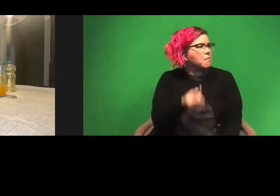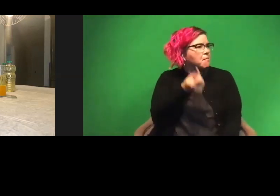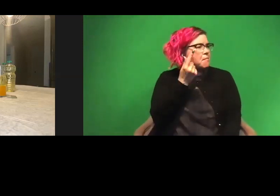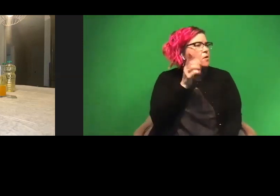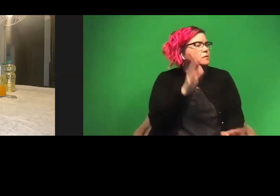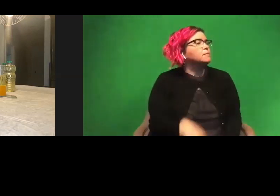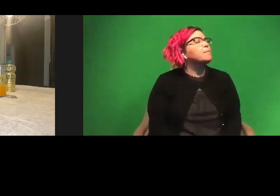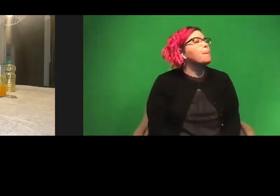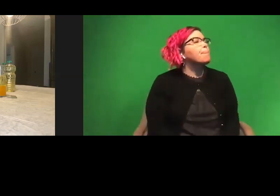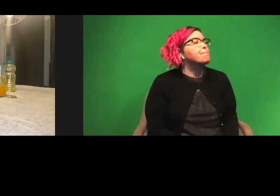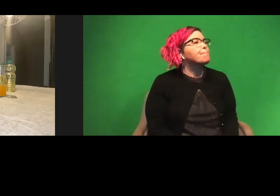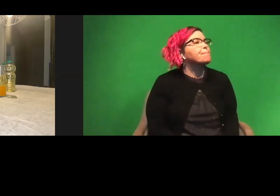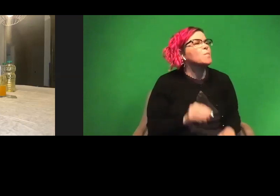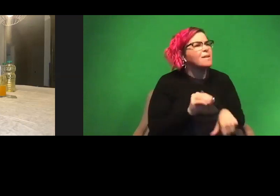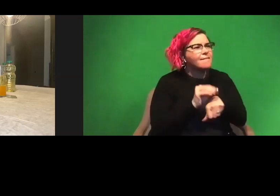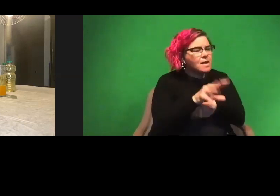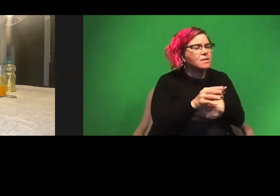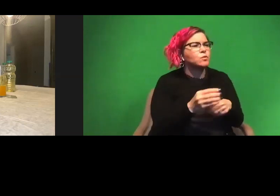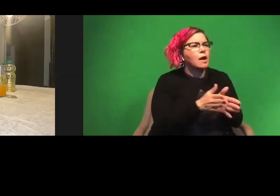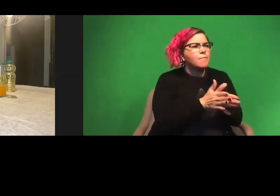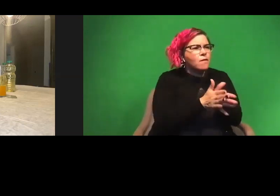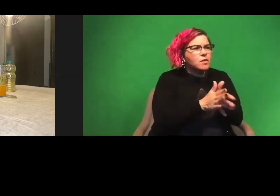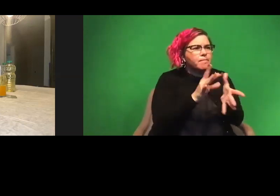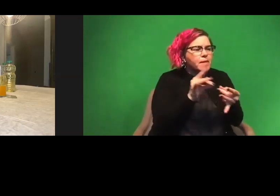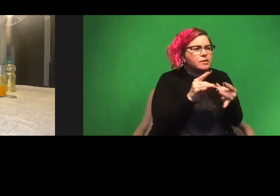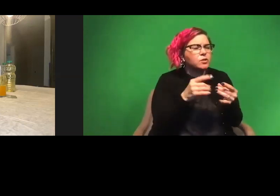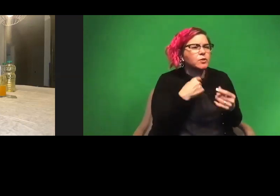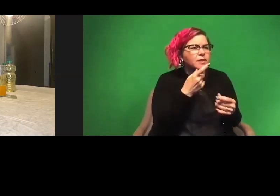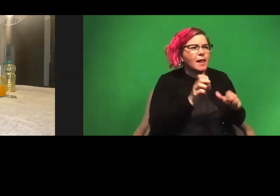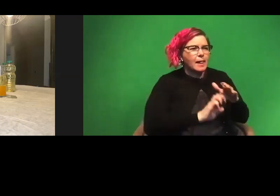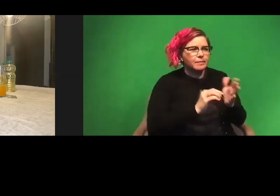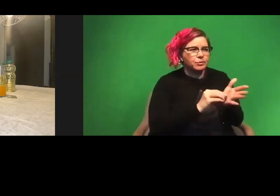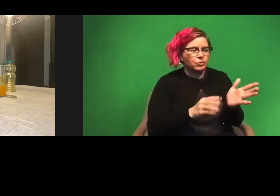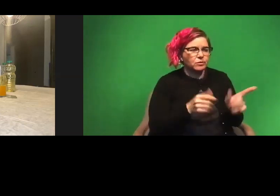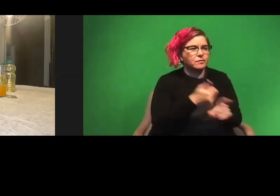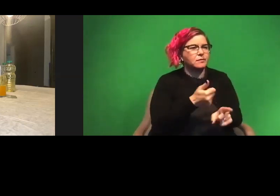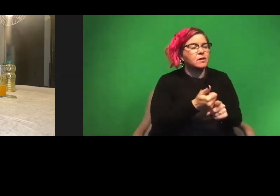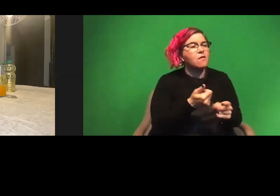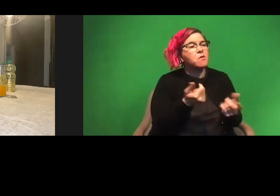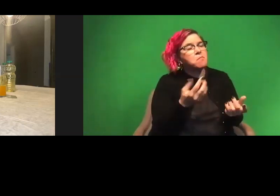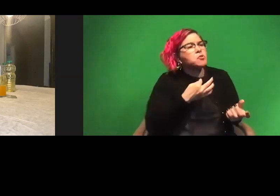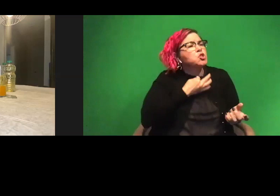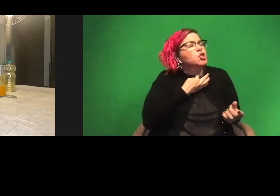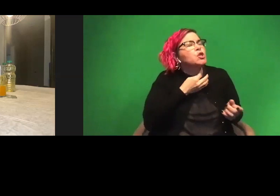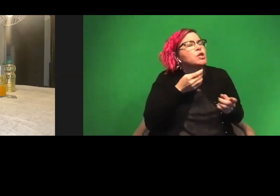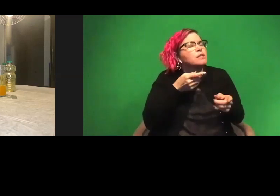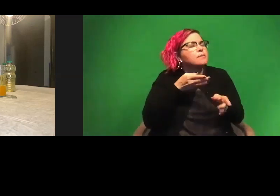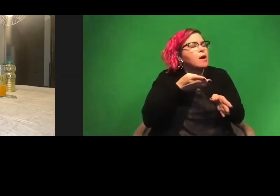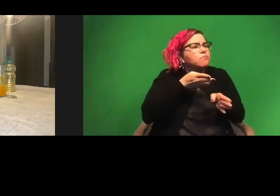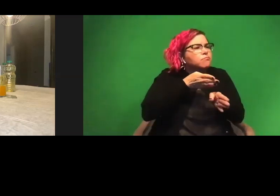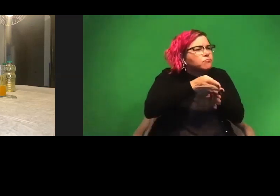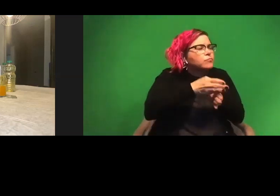What advice slash motivational message would you give to a student in elementary school who may want to pursue a career as a scientist?